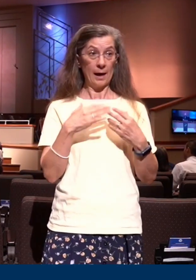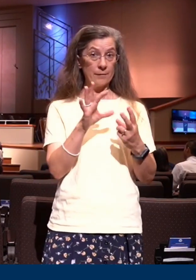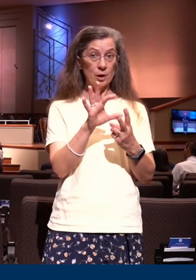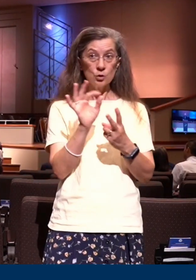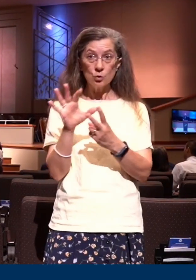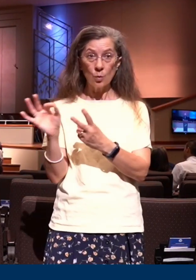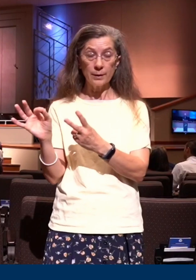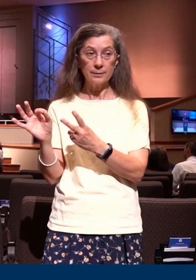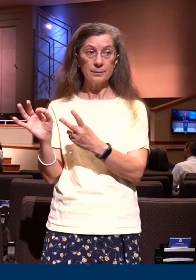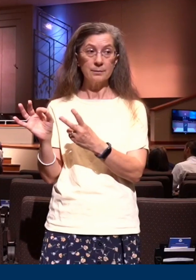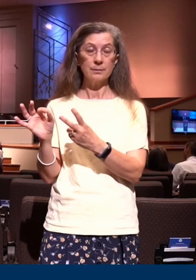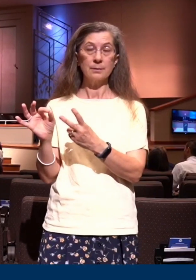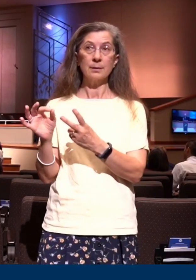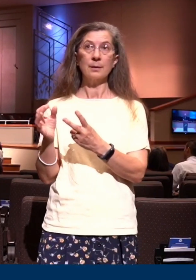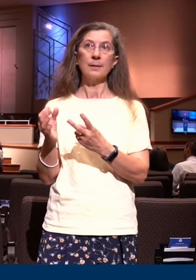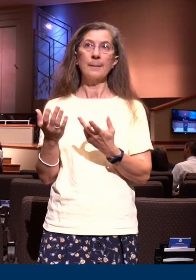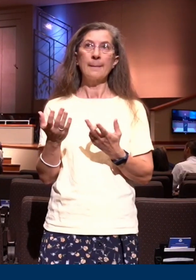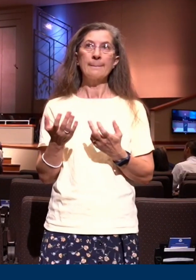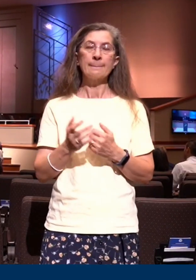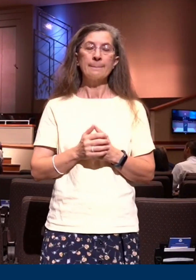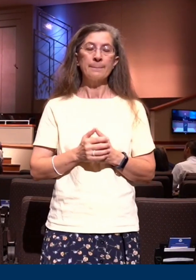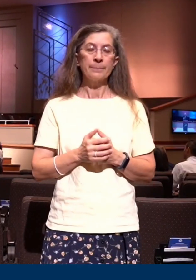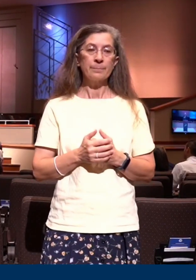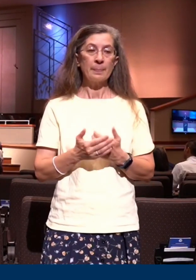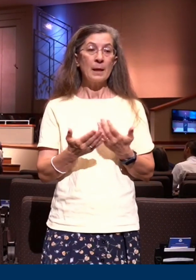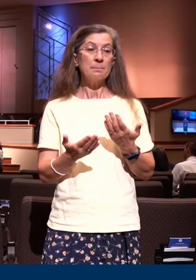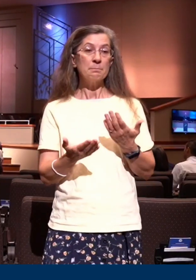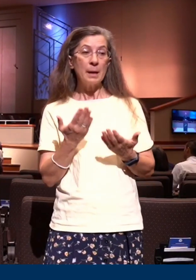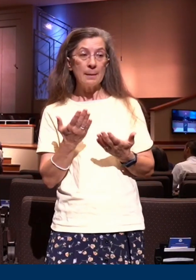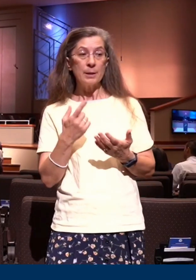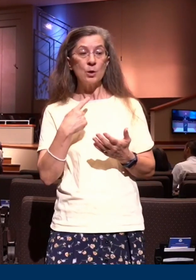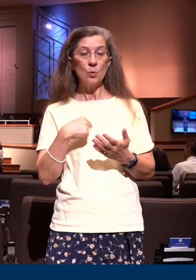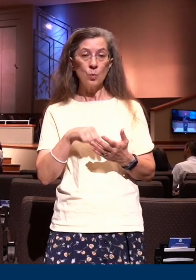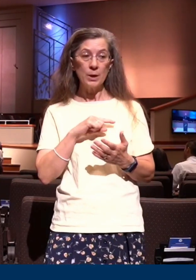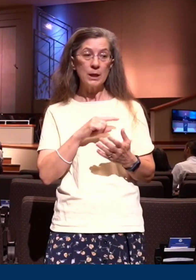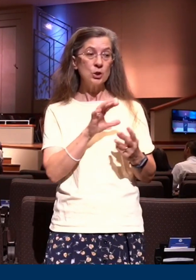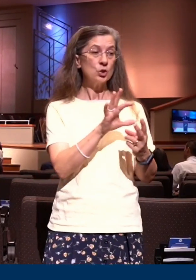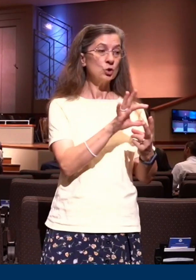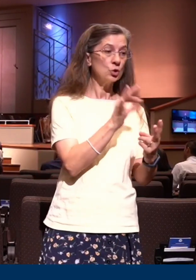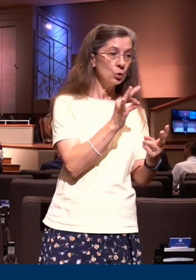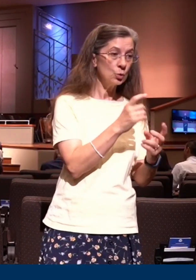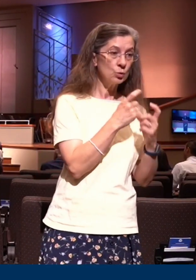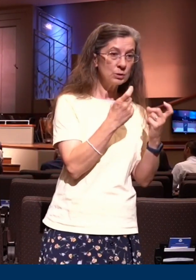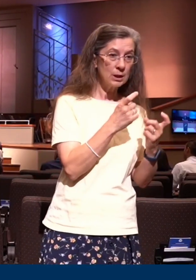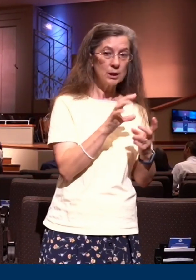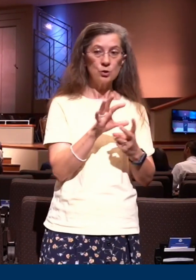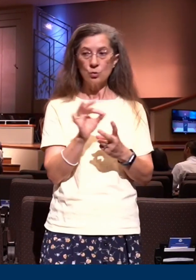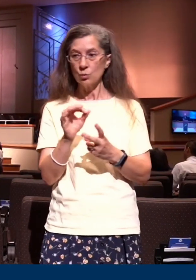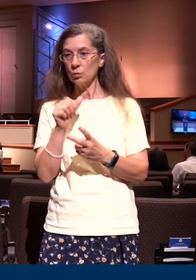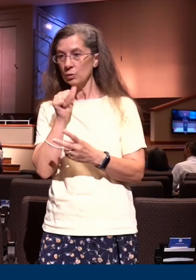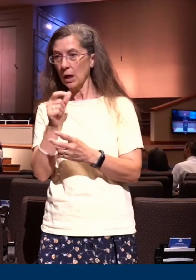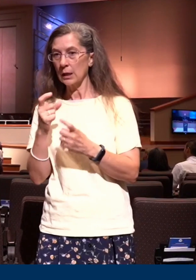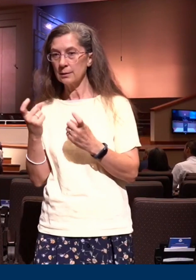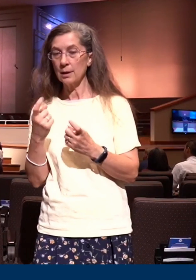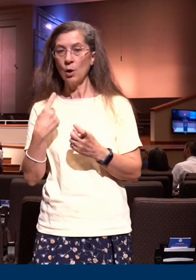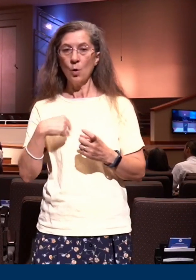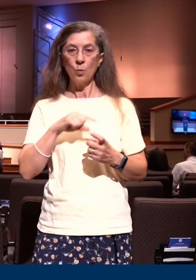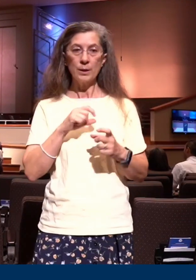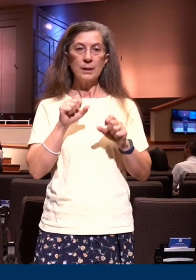It is the idea that we may or may not choose to do this. We have the ability to not sin in our